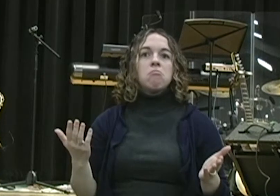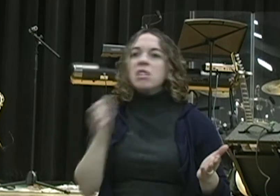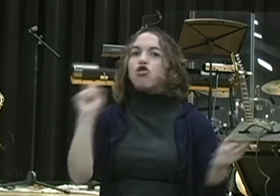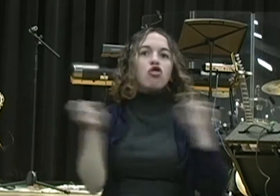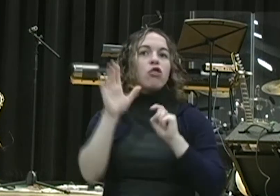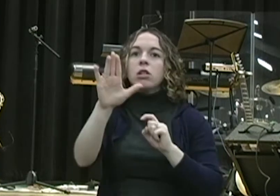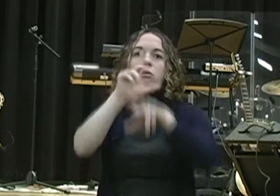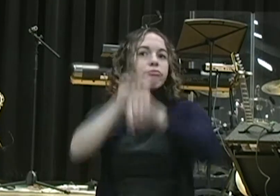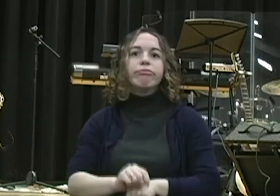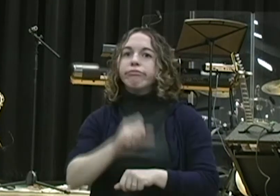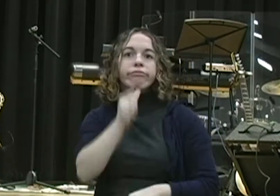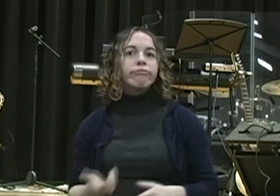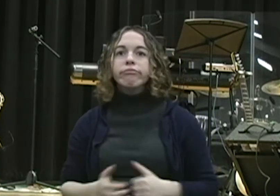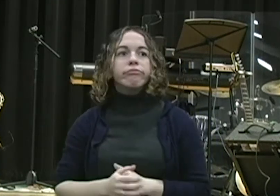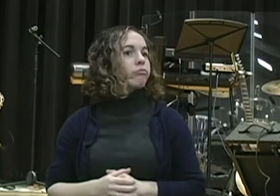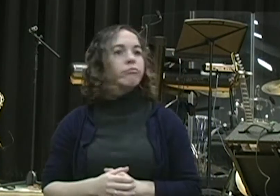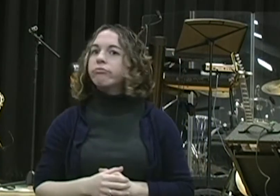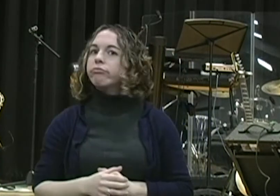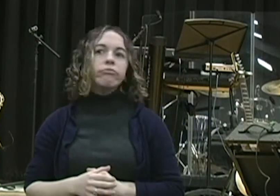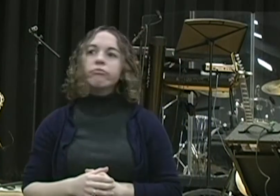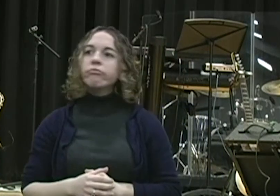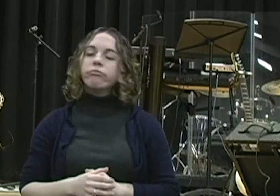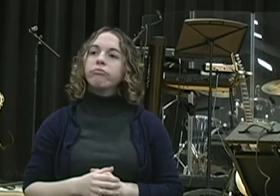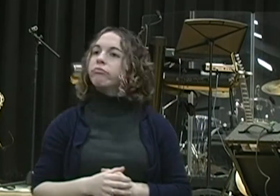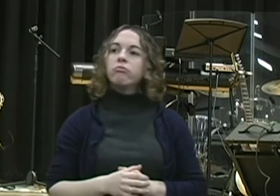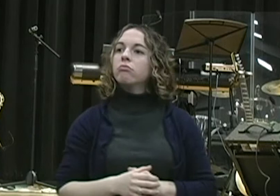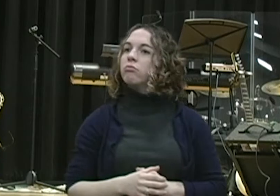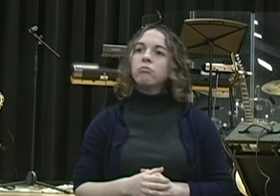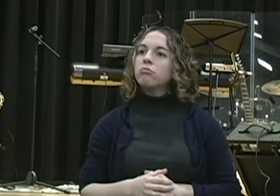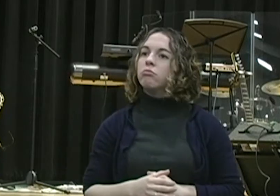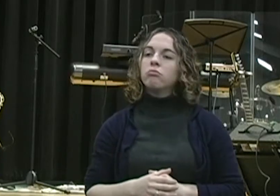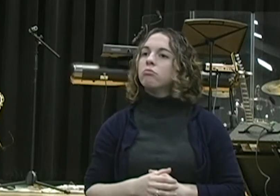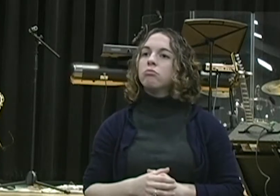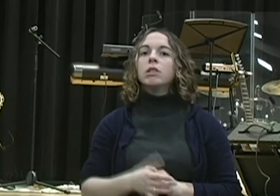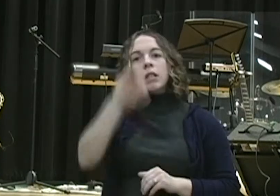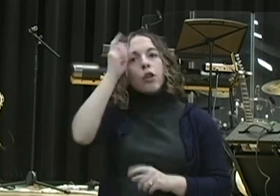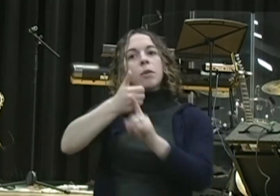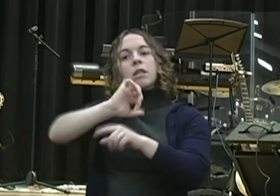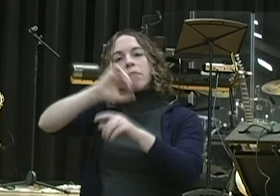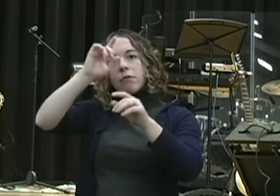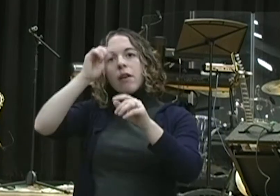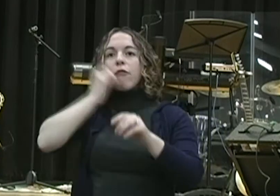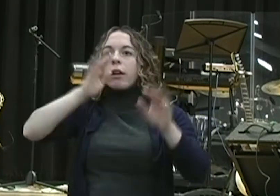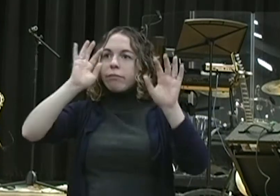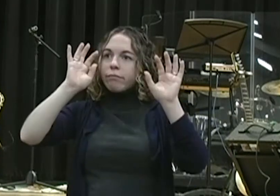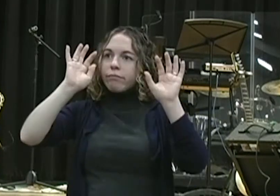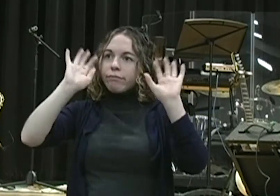decided to set minimum prayer goals. You know what's cool about this? Nowhere